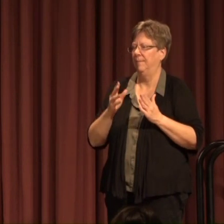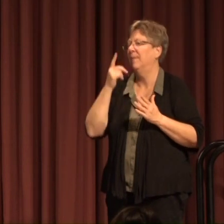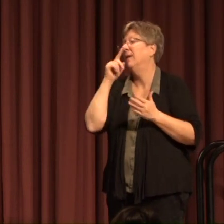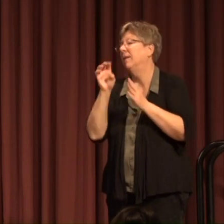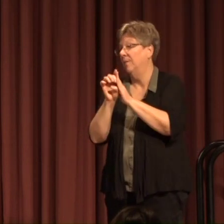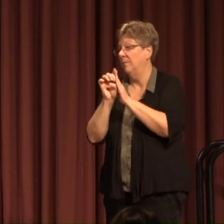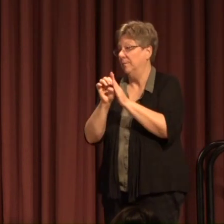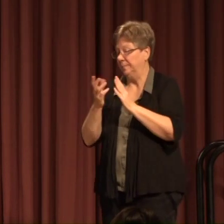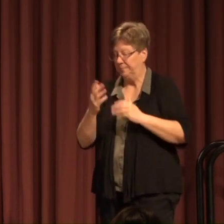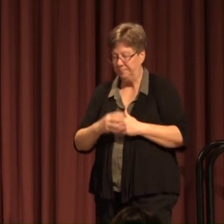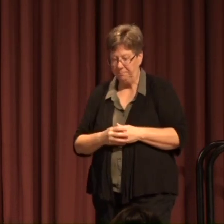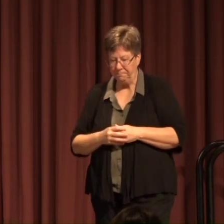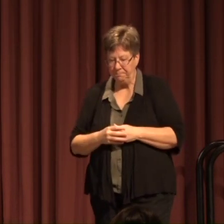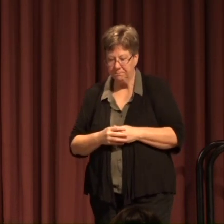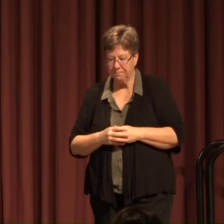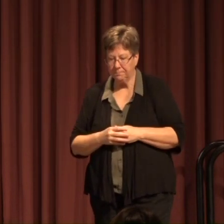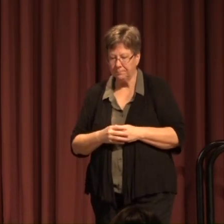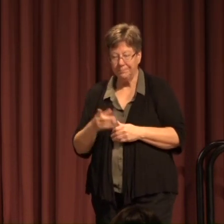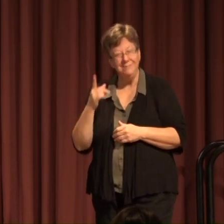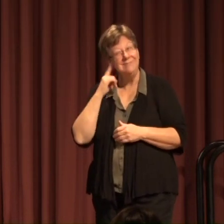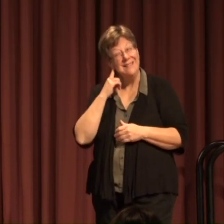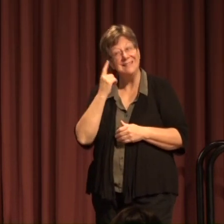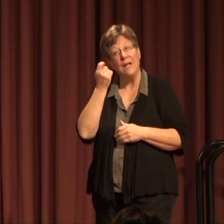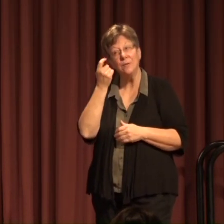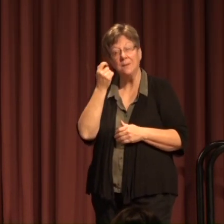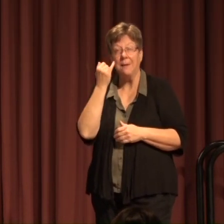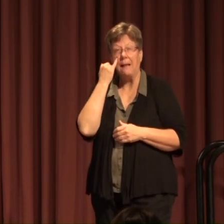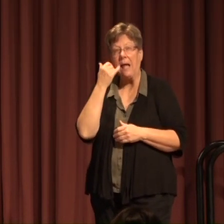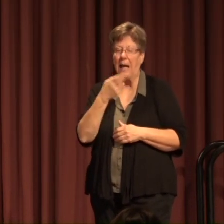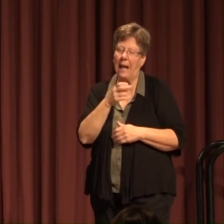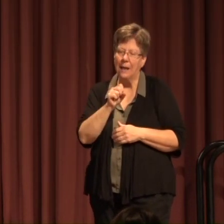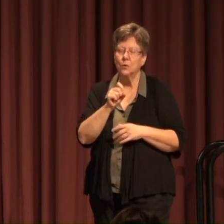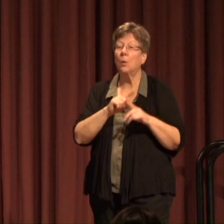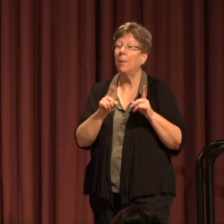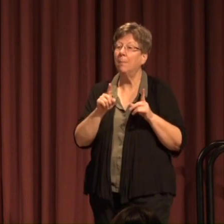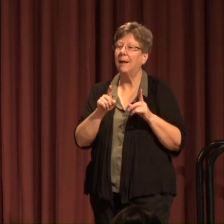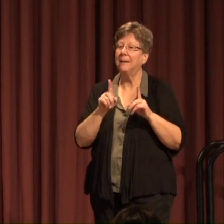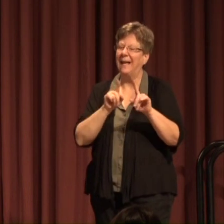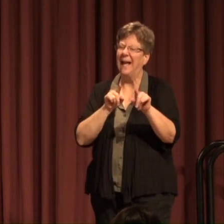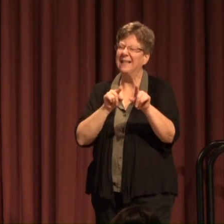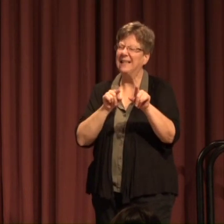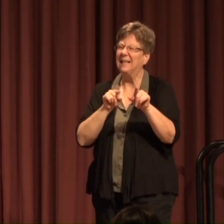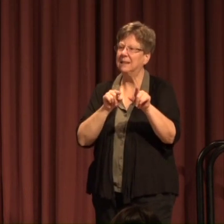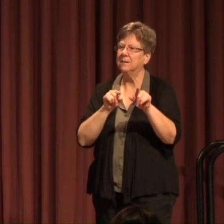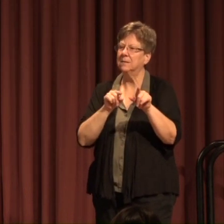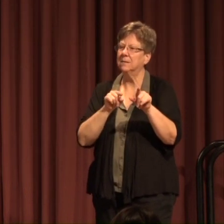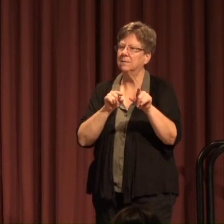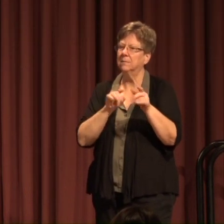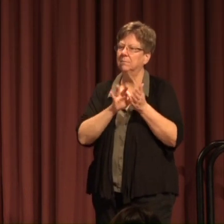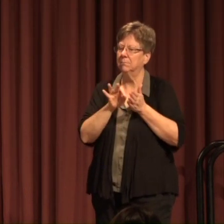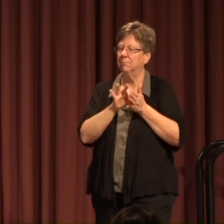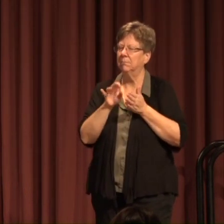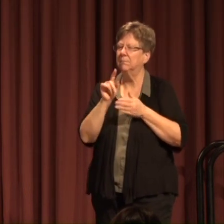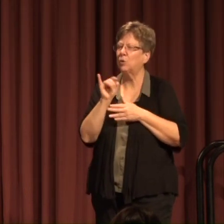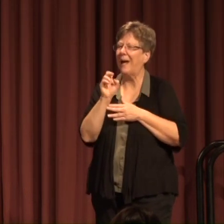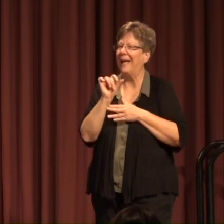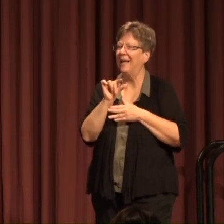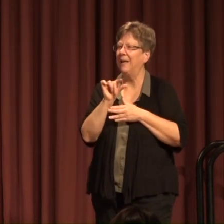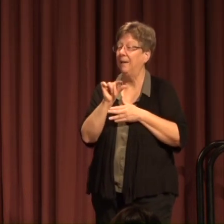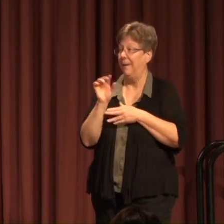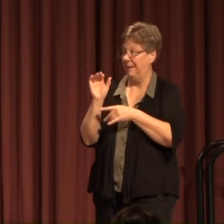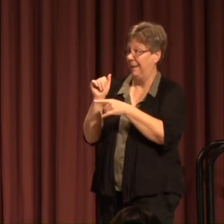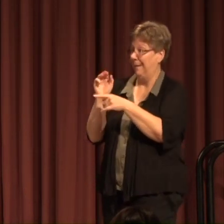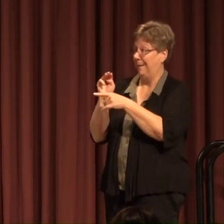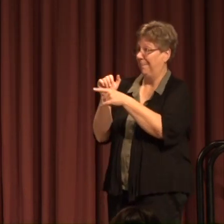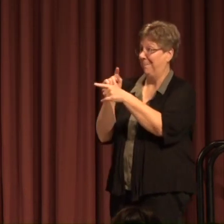example It sounds a little bit like High school but Attendance tracking Matt and his